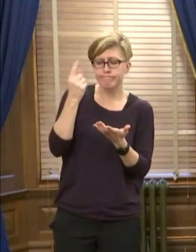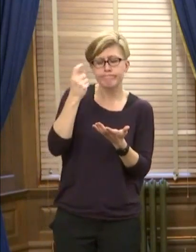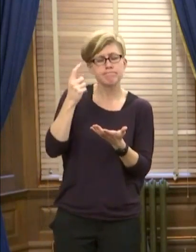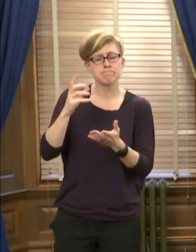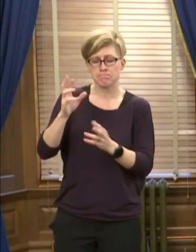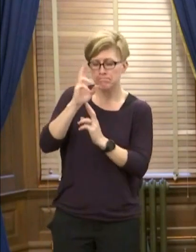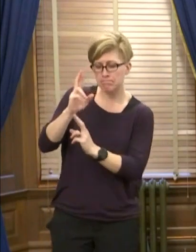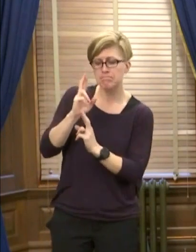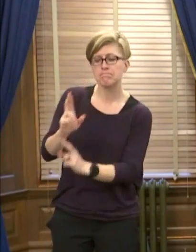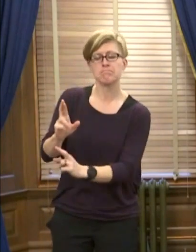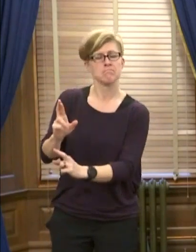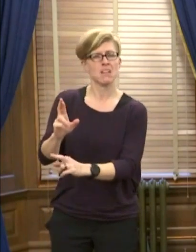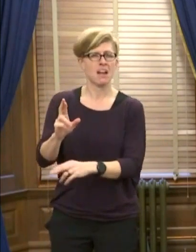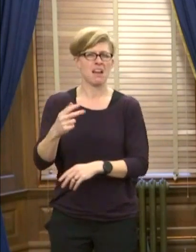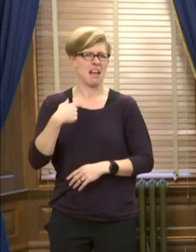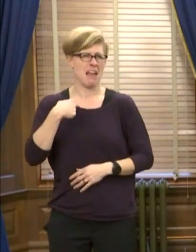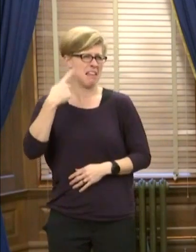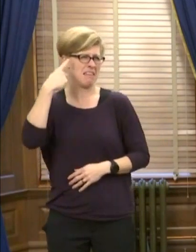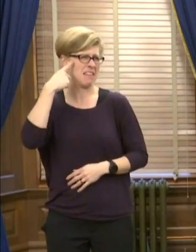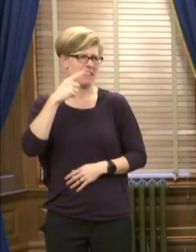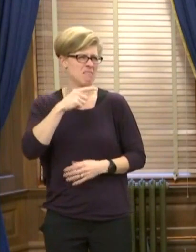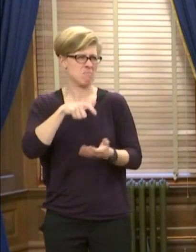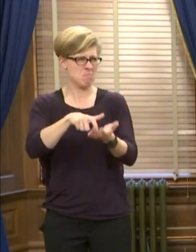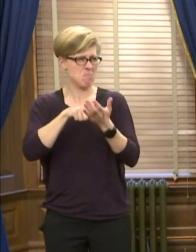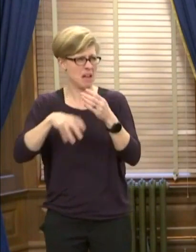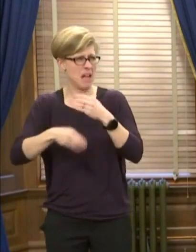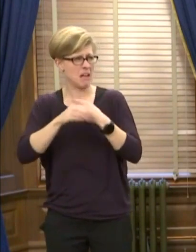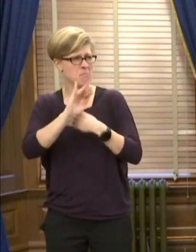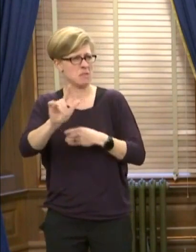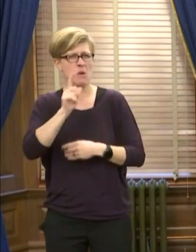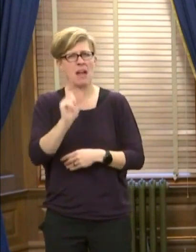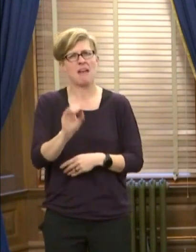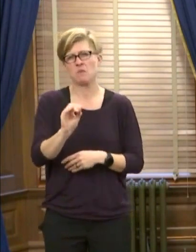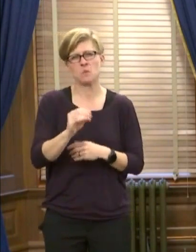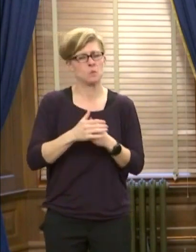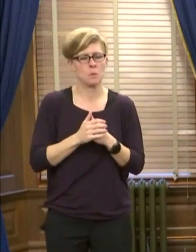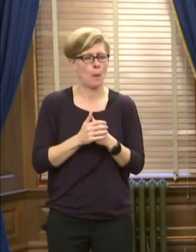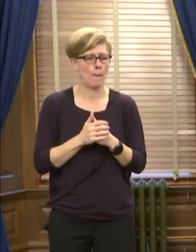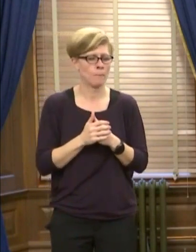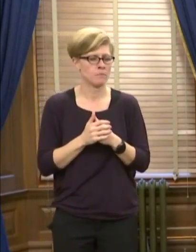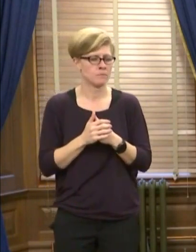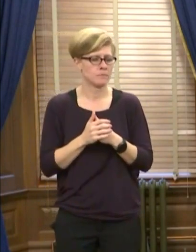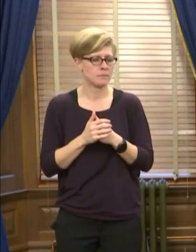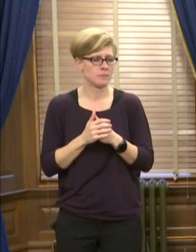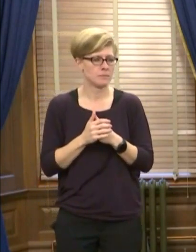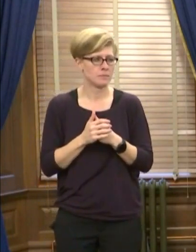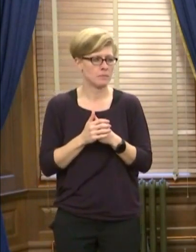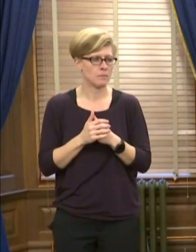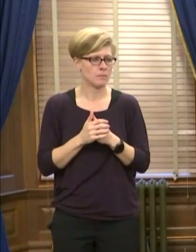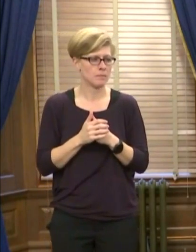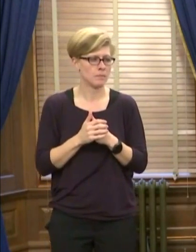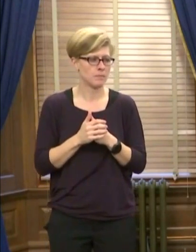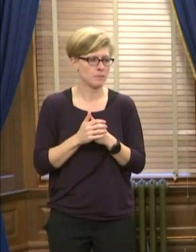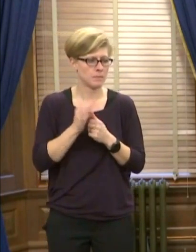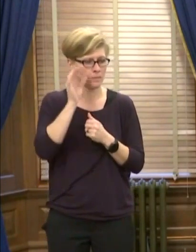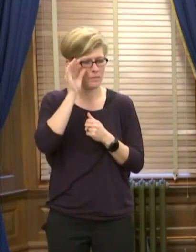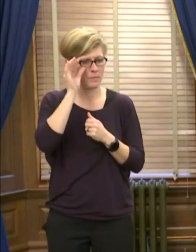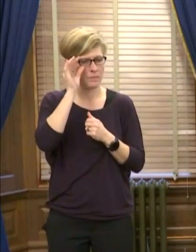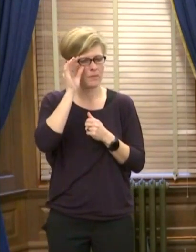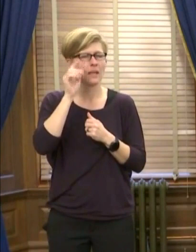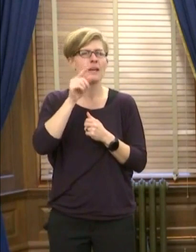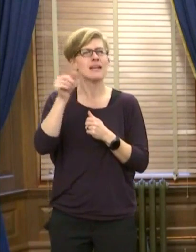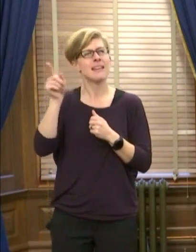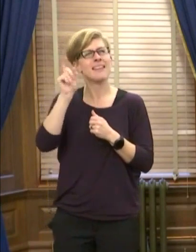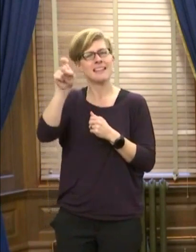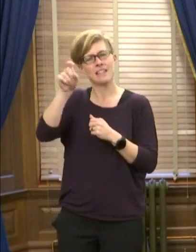that. So I don't think it's necessary, you know, it's probably, they need to be focused